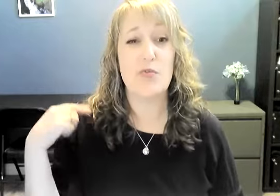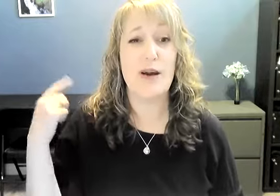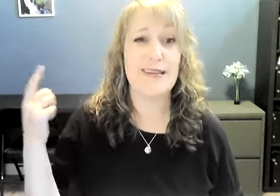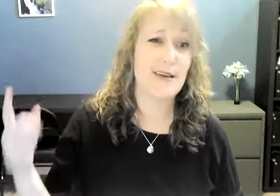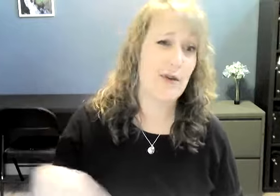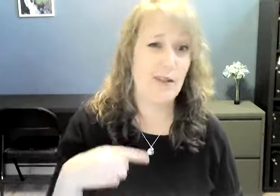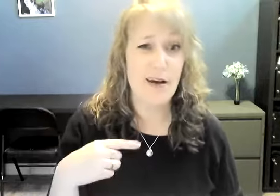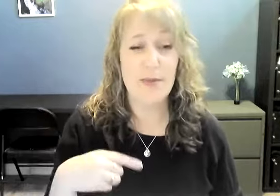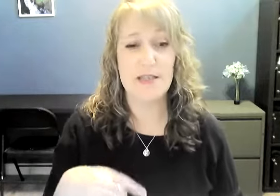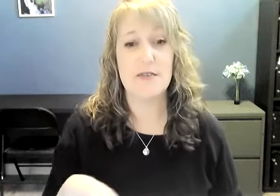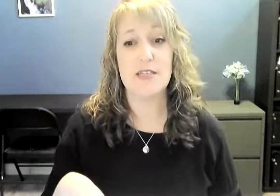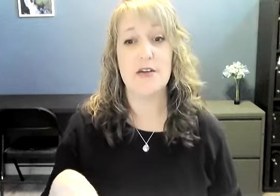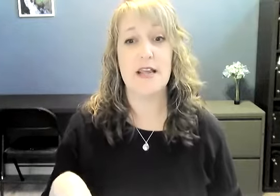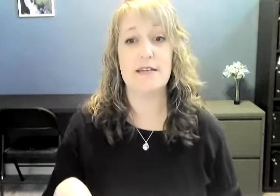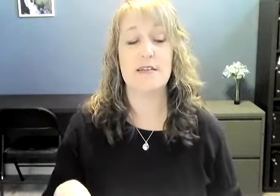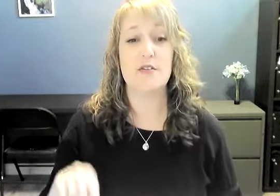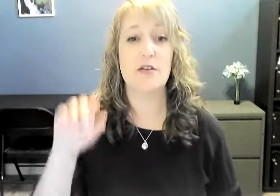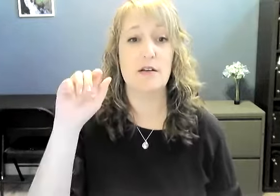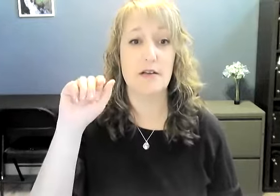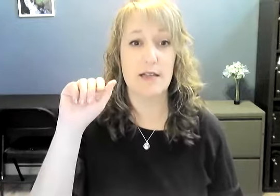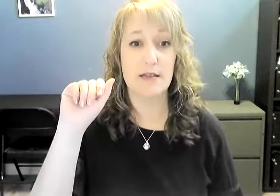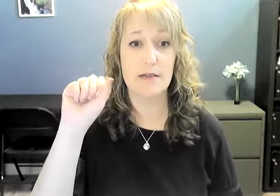practice that one a lot because if you say you're an ASL student, it'll look like this.